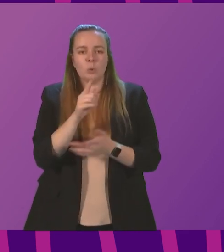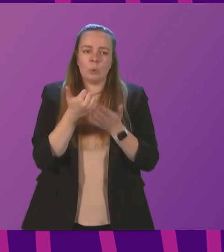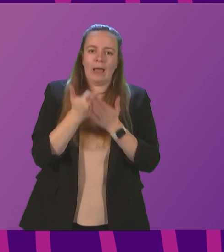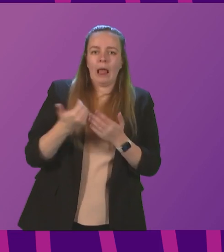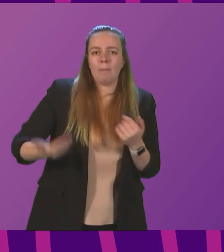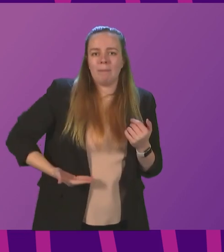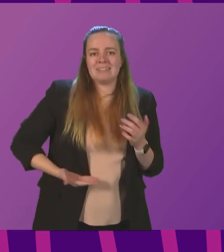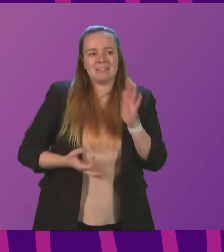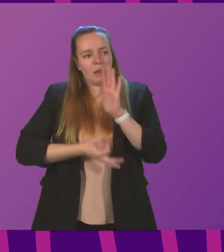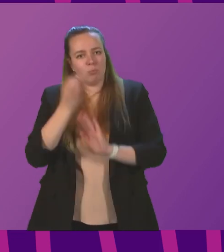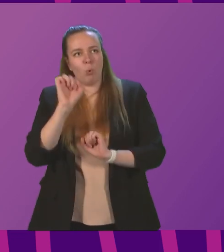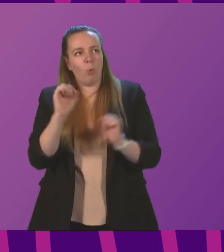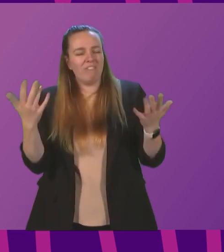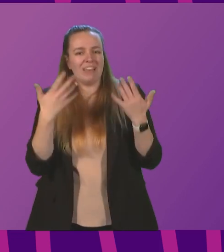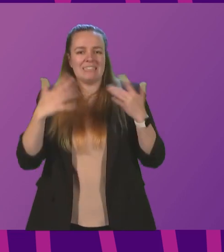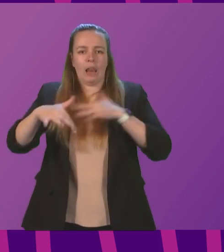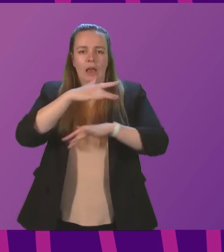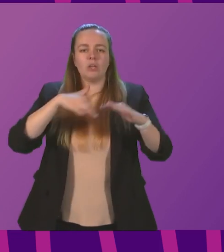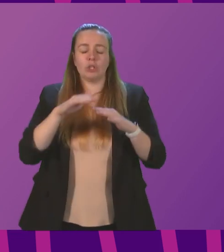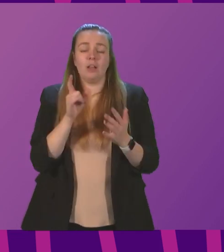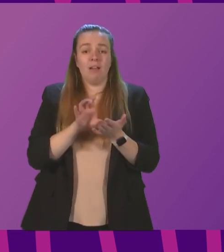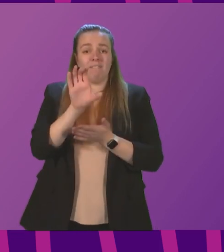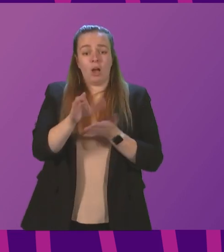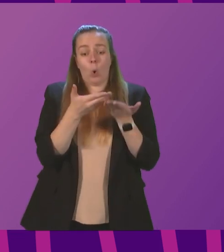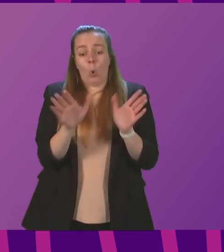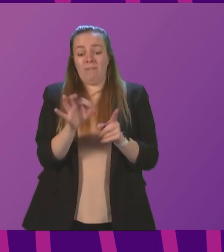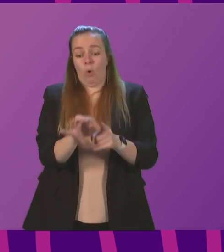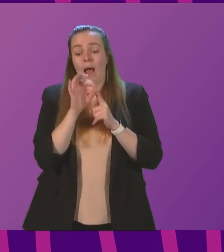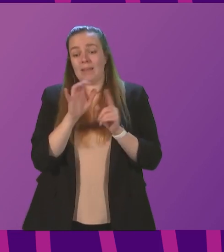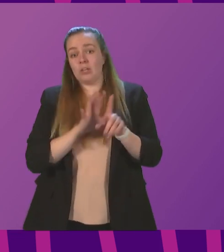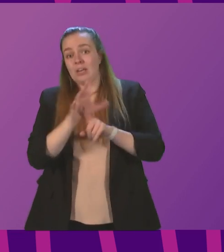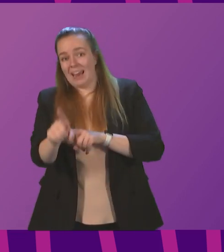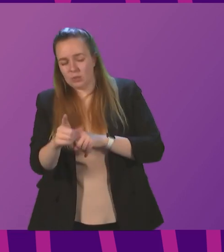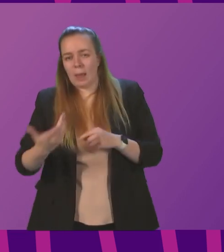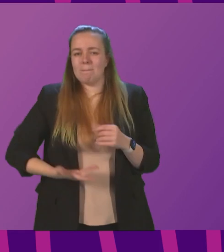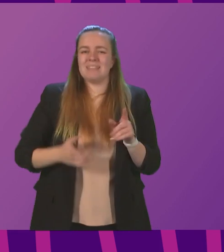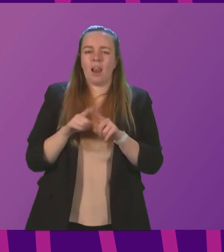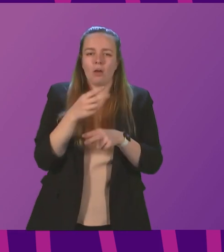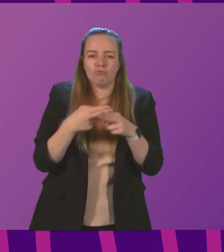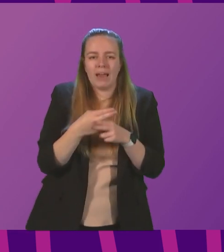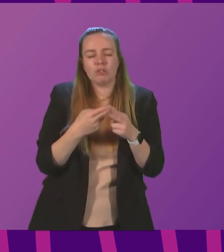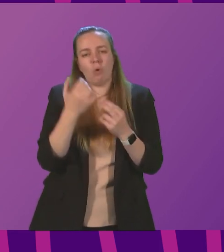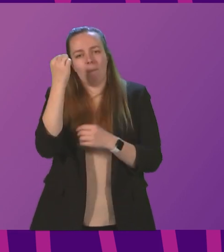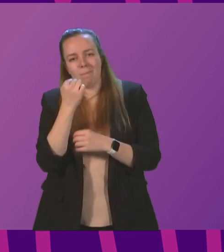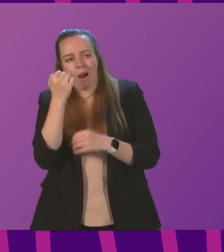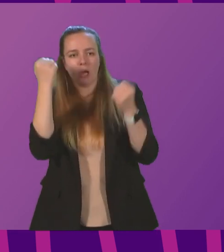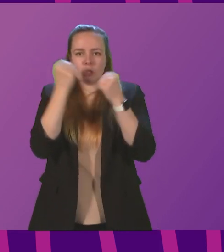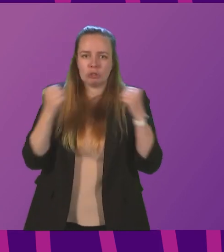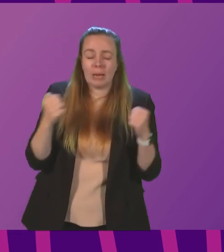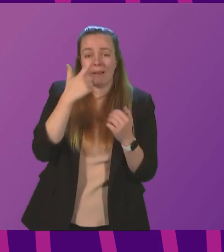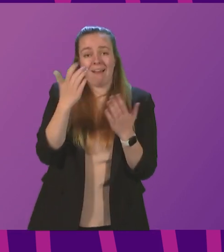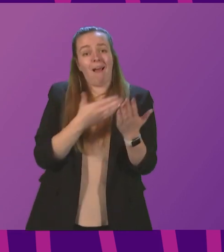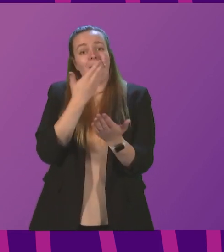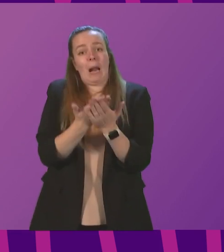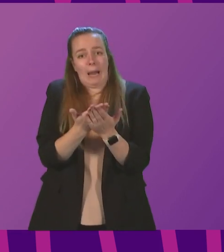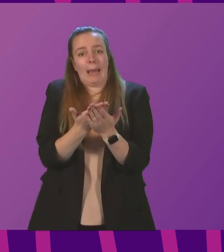improve ventilation. This fund opens for applications next week. Businesses such as restaurants, bars and gyms will be able to claim